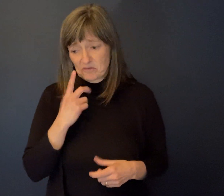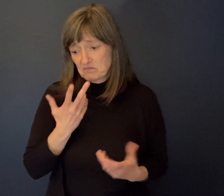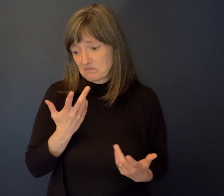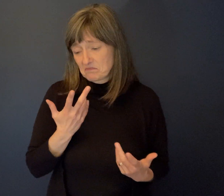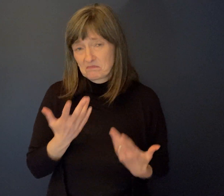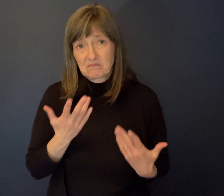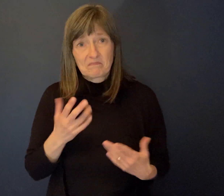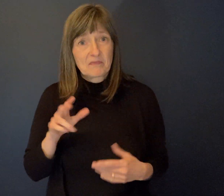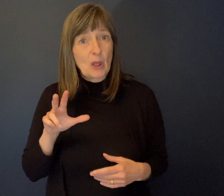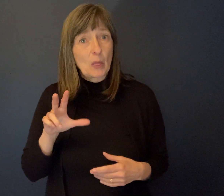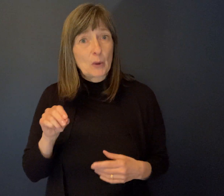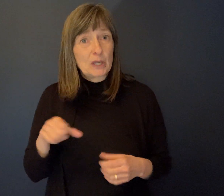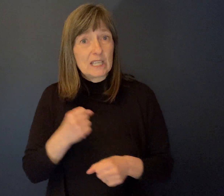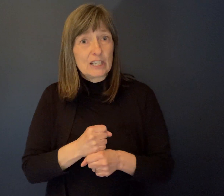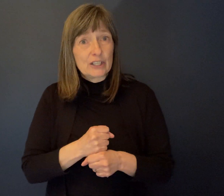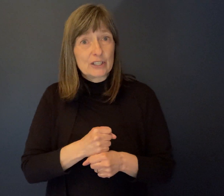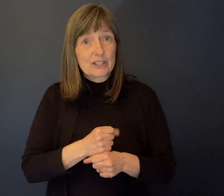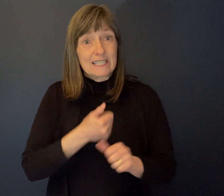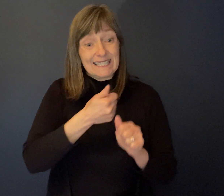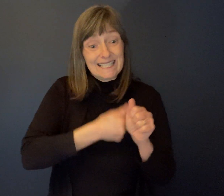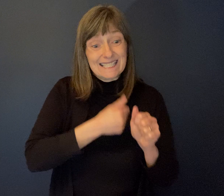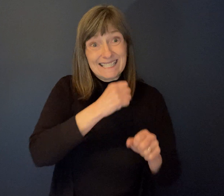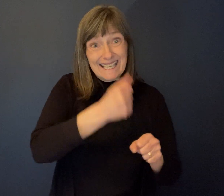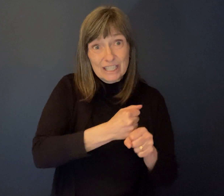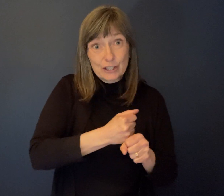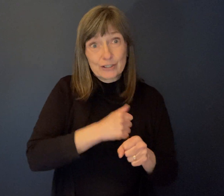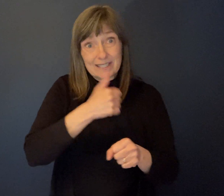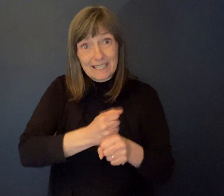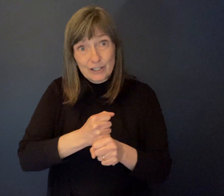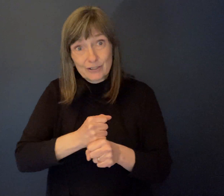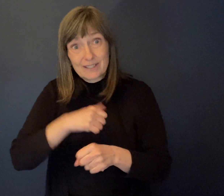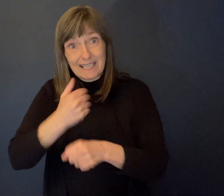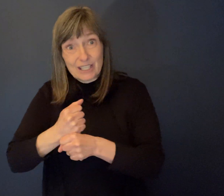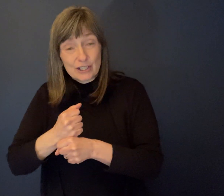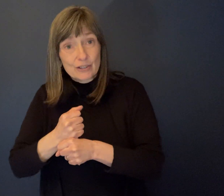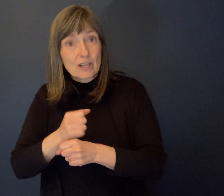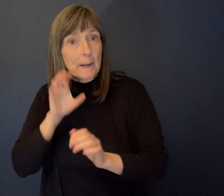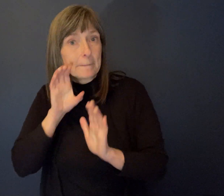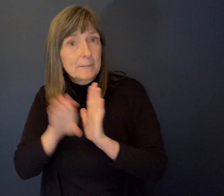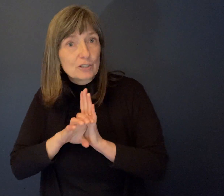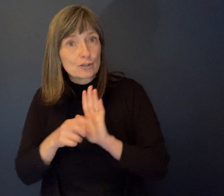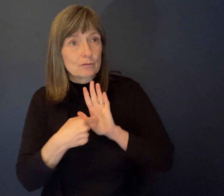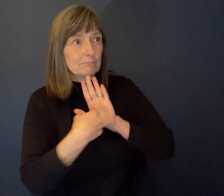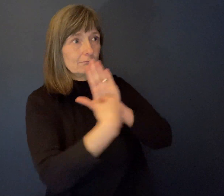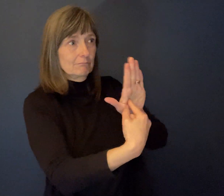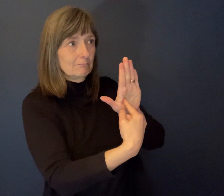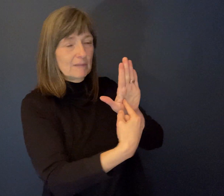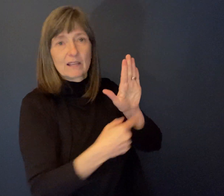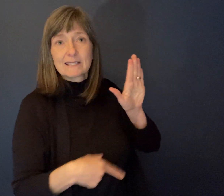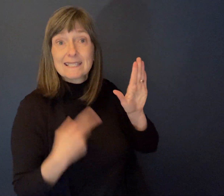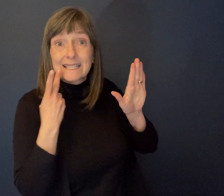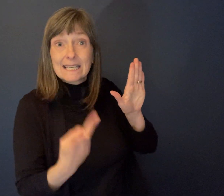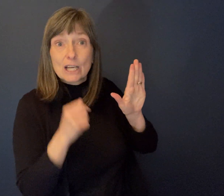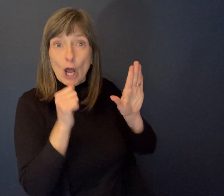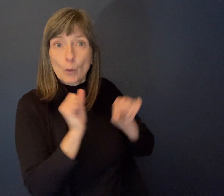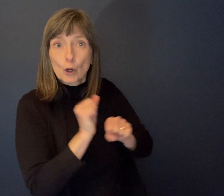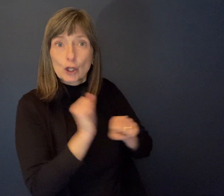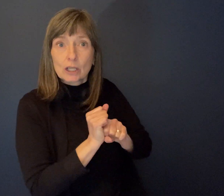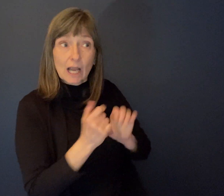going in every 10 years with pictures showing how this legislation is not working, like physically showing up a picture